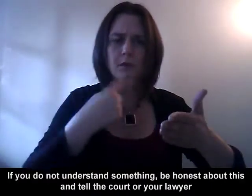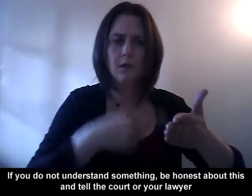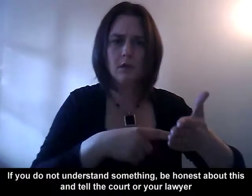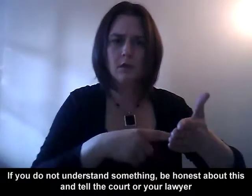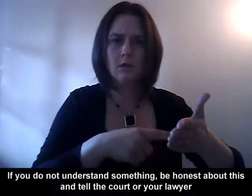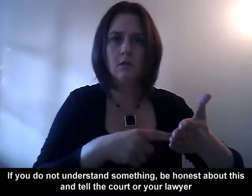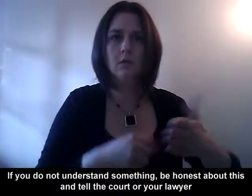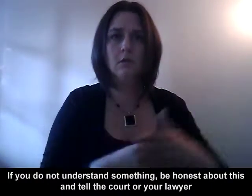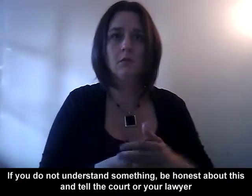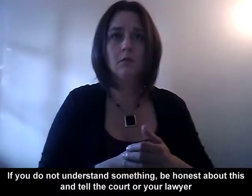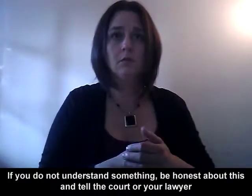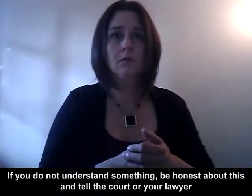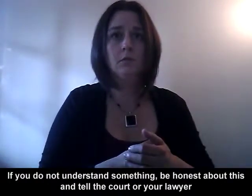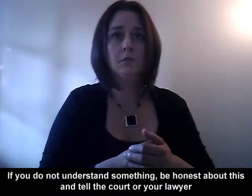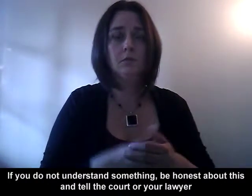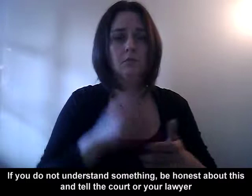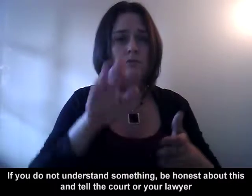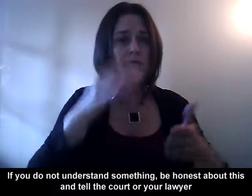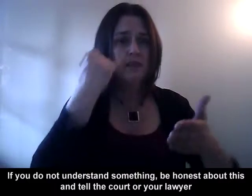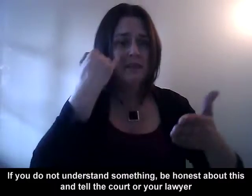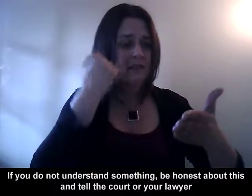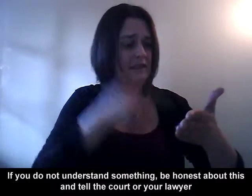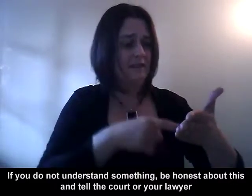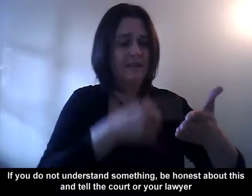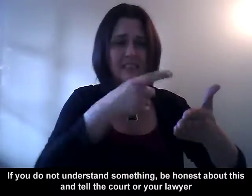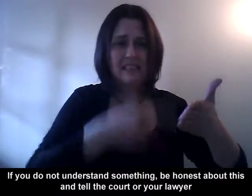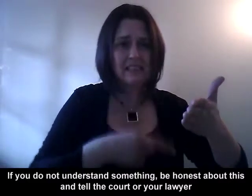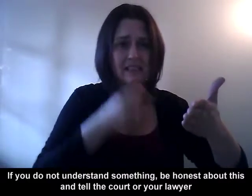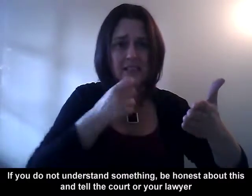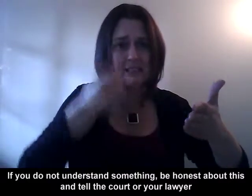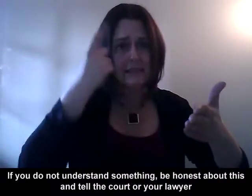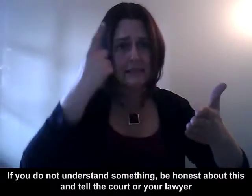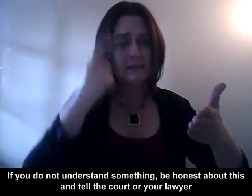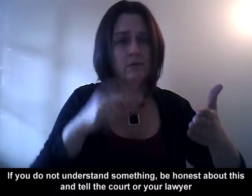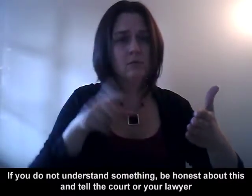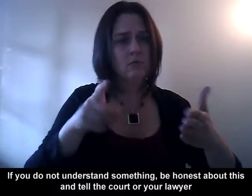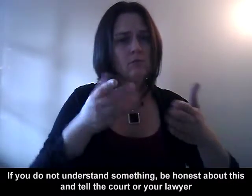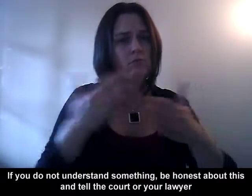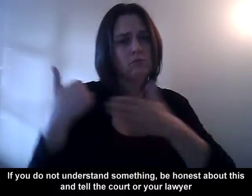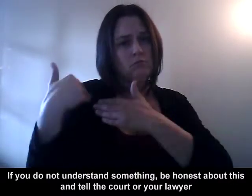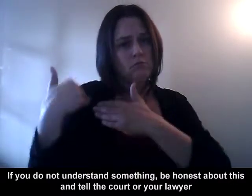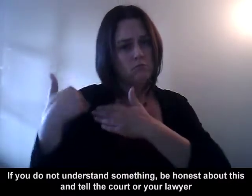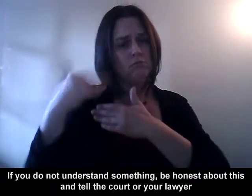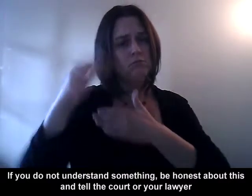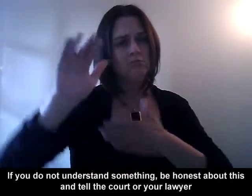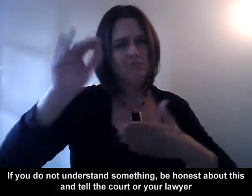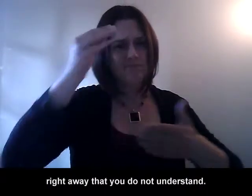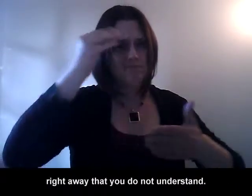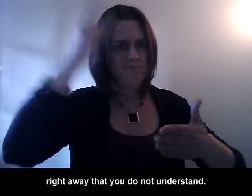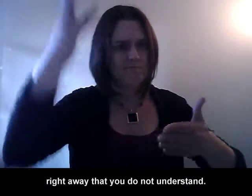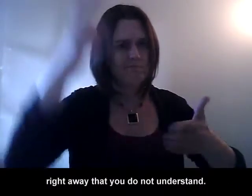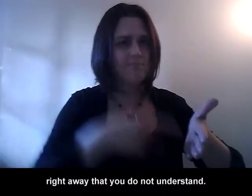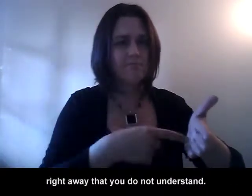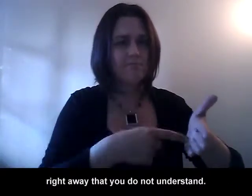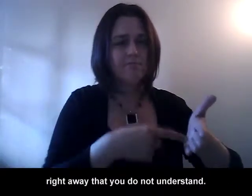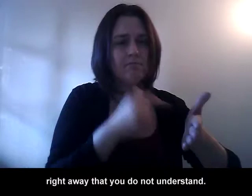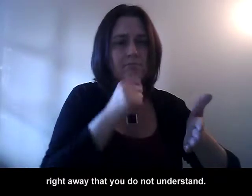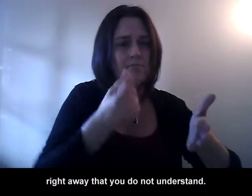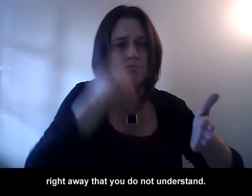If you do not understand something, be honest about this and tell the court or your lawyer. Write away that you do